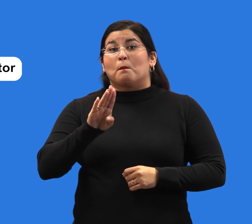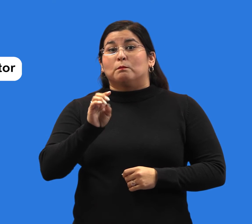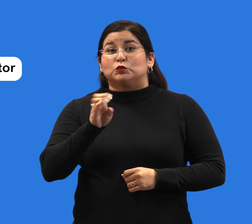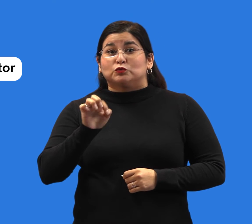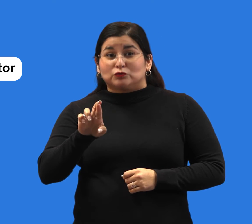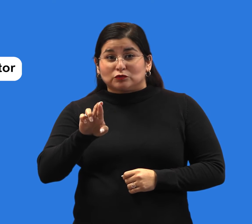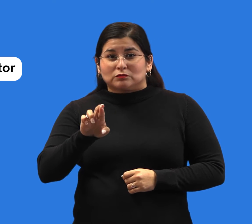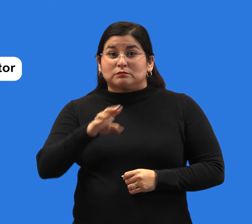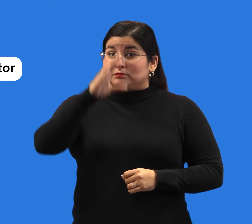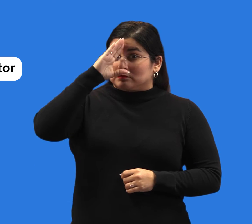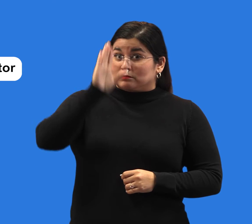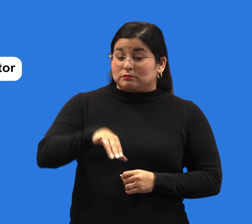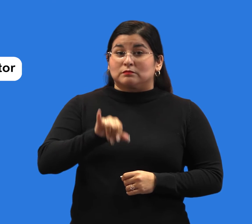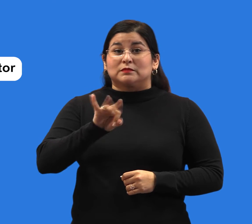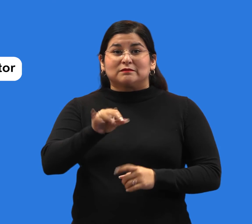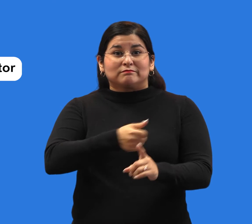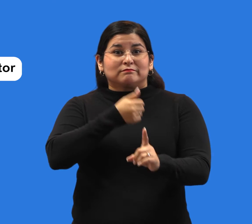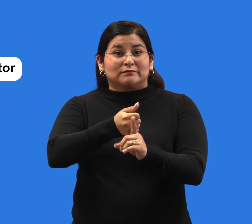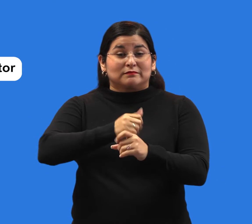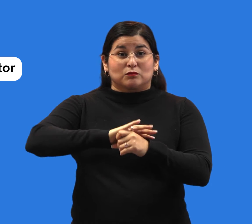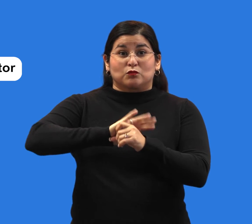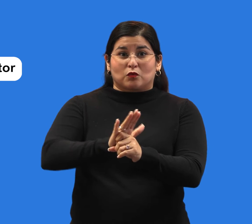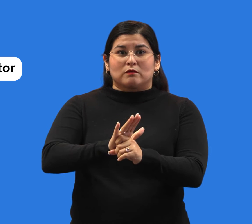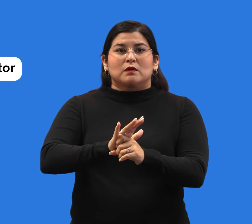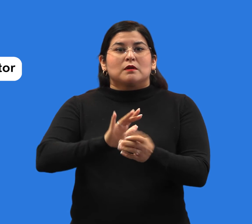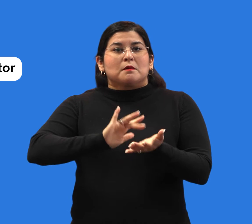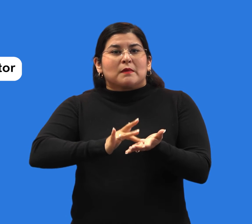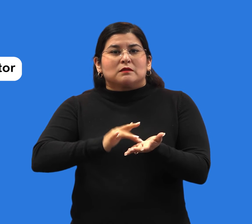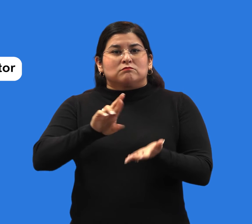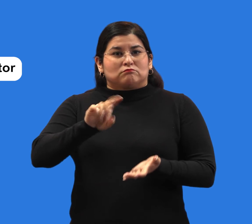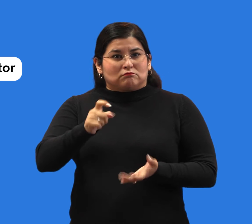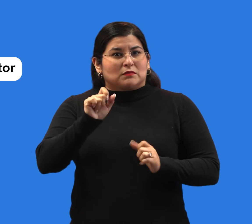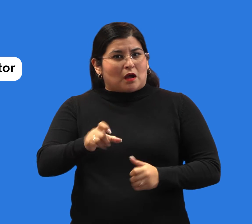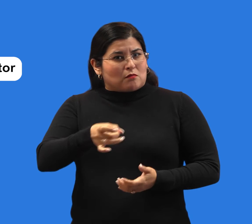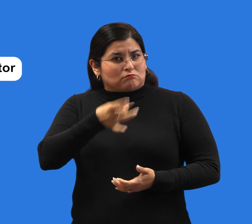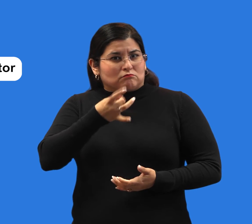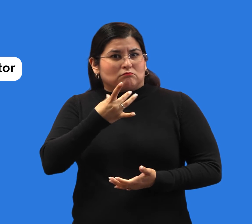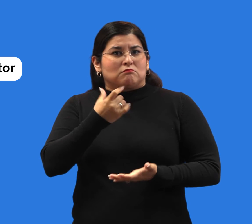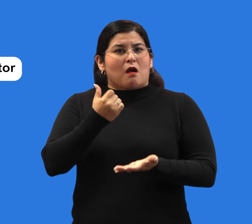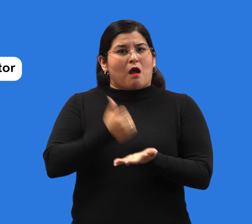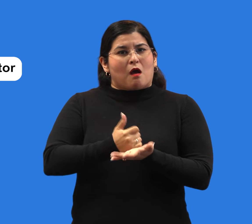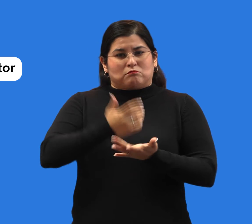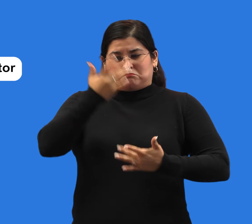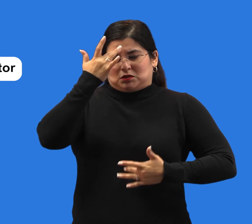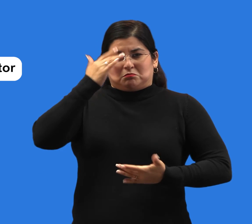-19 vaccines and boosters based on your health conditions. If you ever get COVID